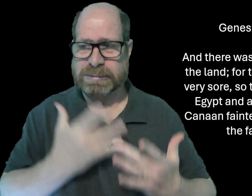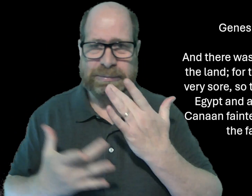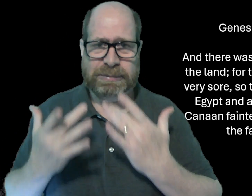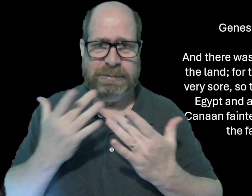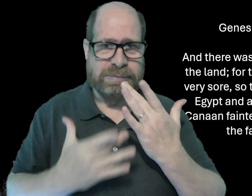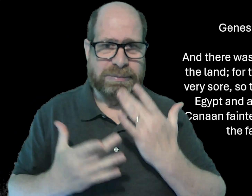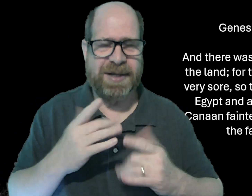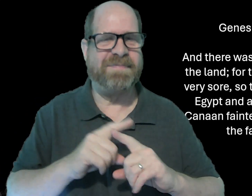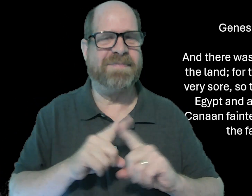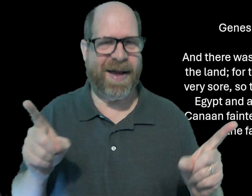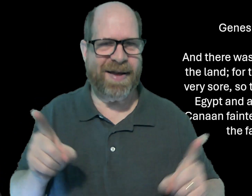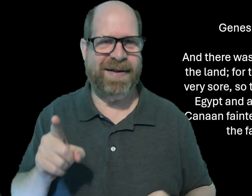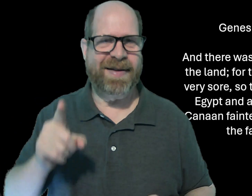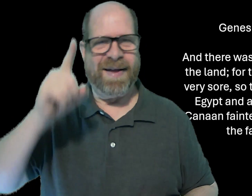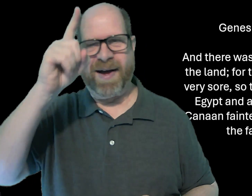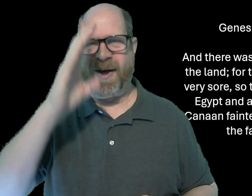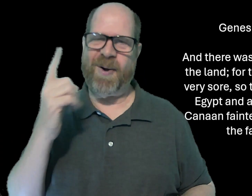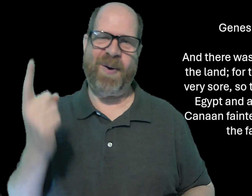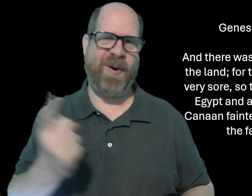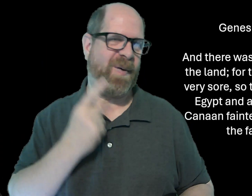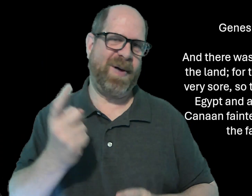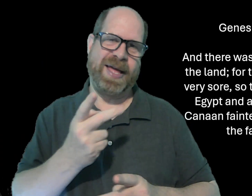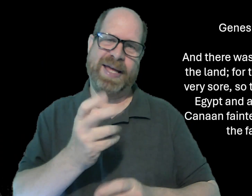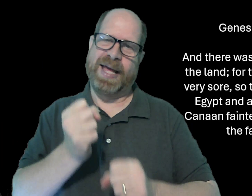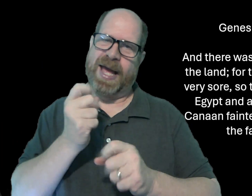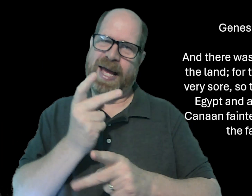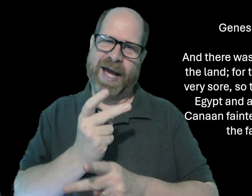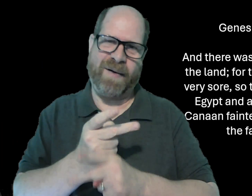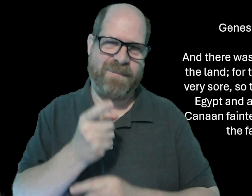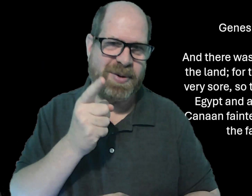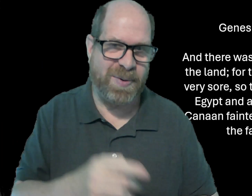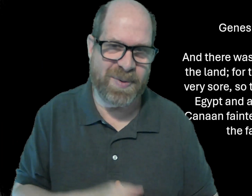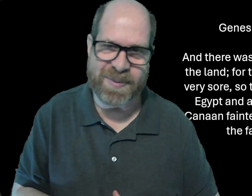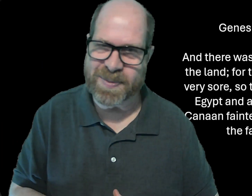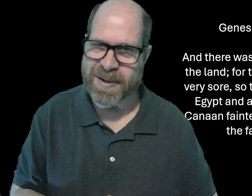Maybe you don't have much, but God will always take care of you.